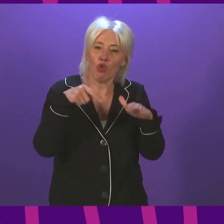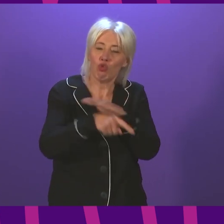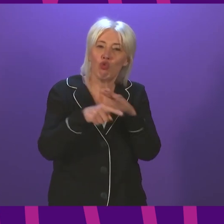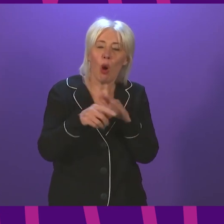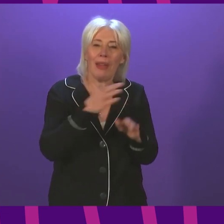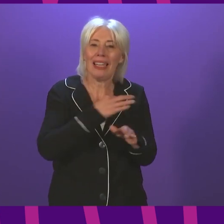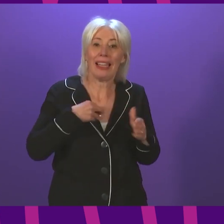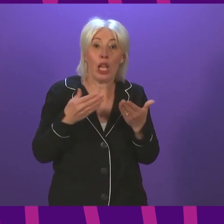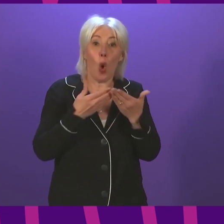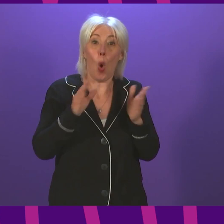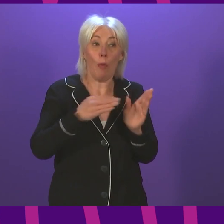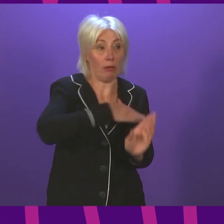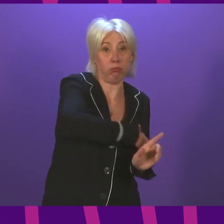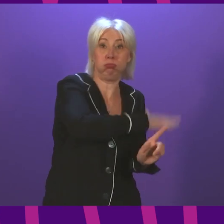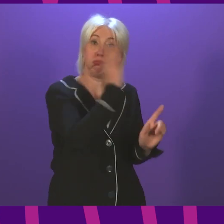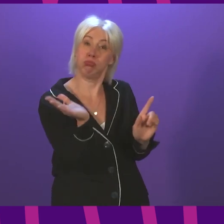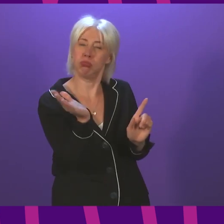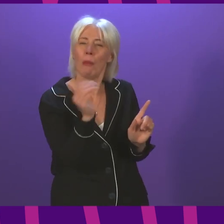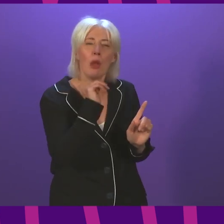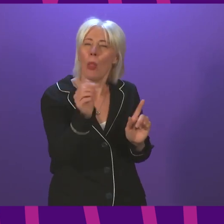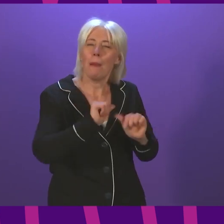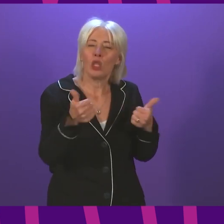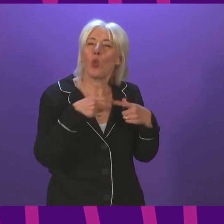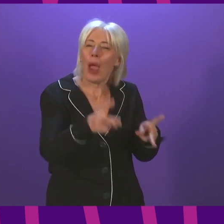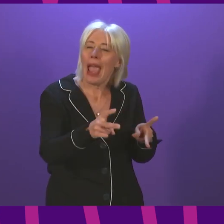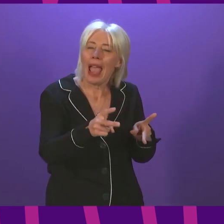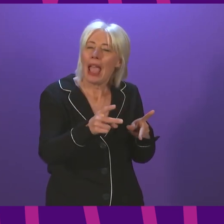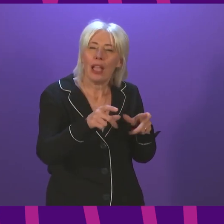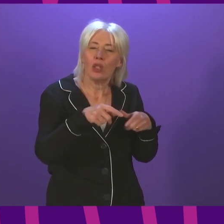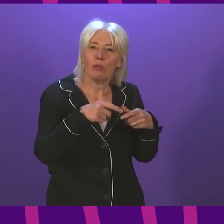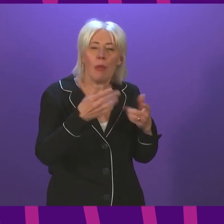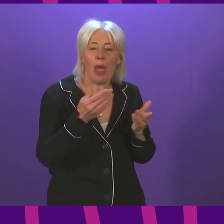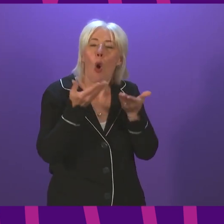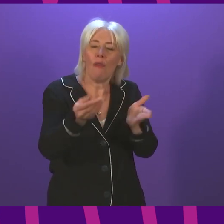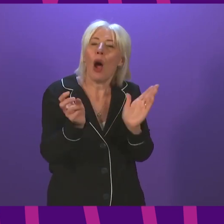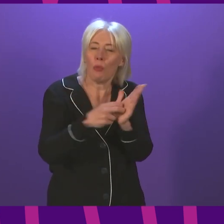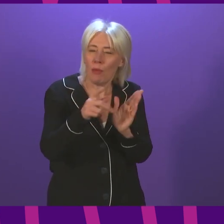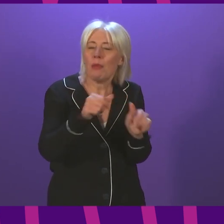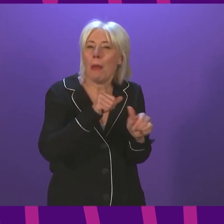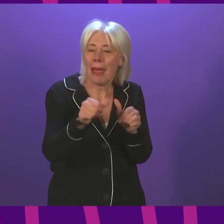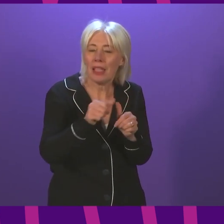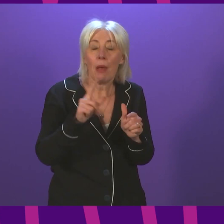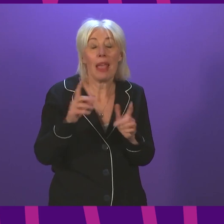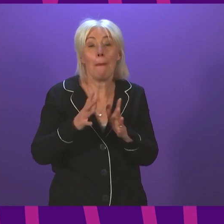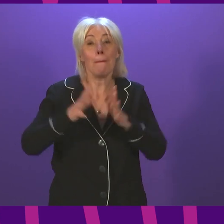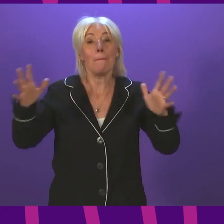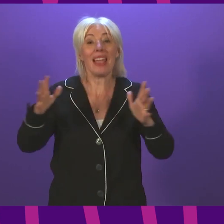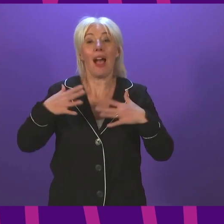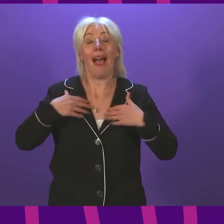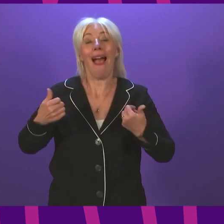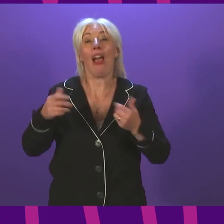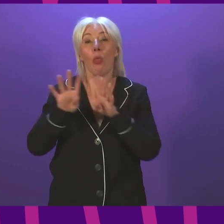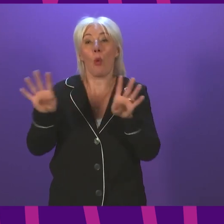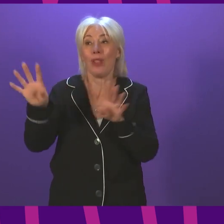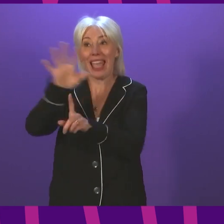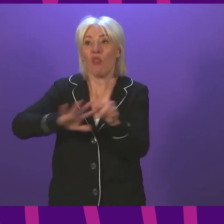may not be the most effective way to reach those people. Offering appointments are more effective in bigger health board areas that will be a different